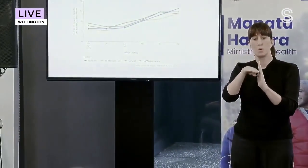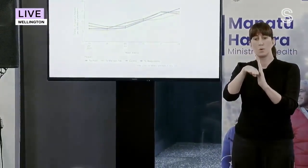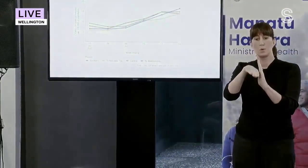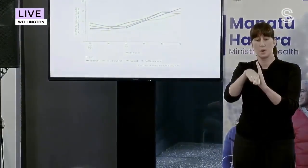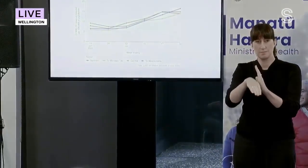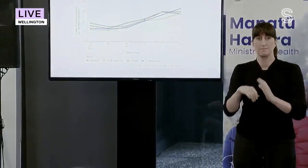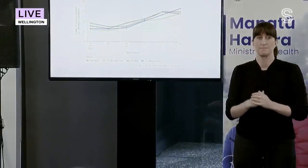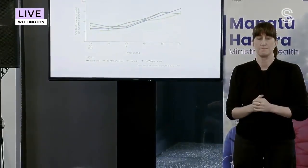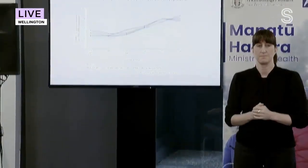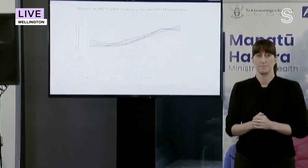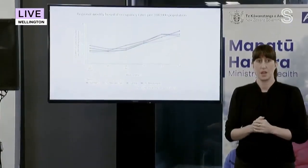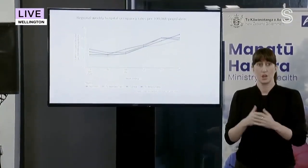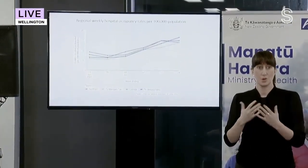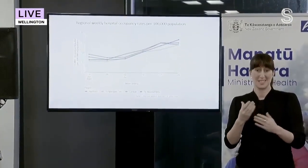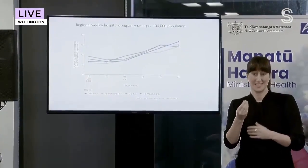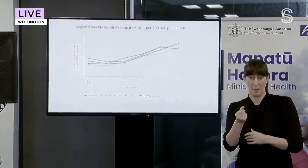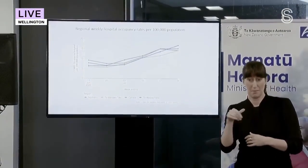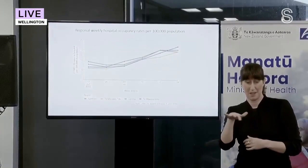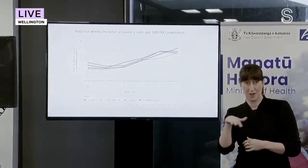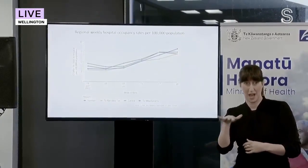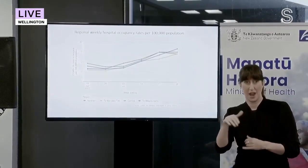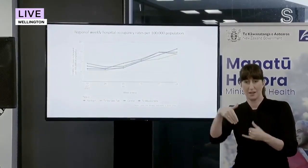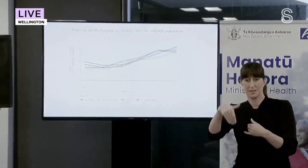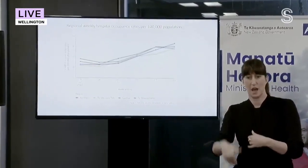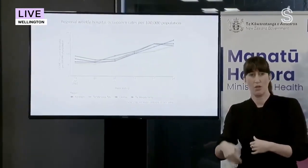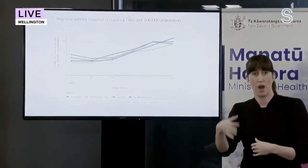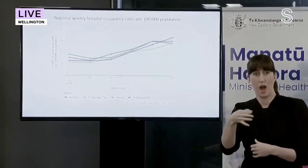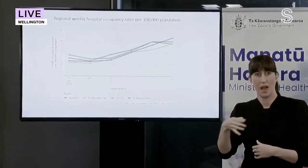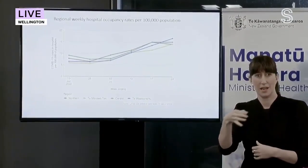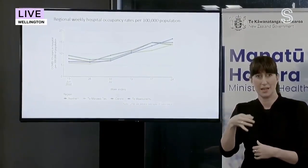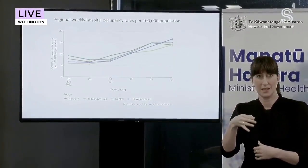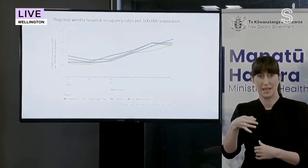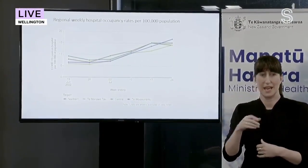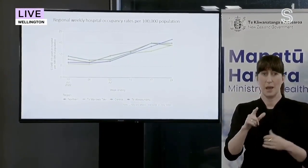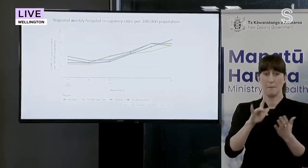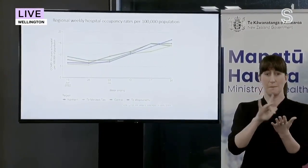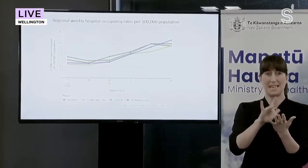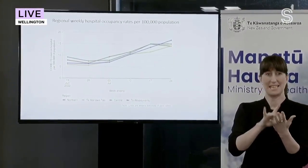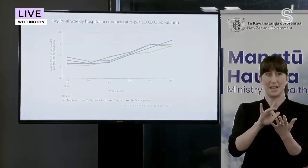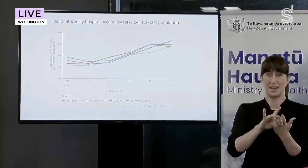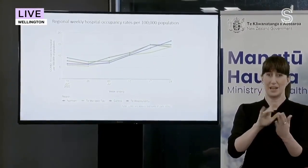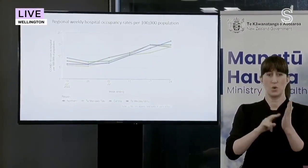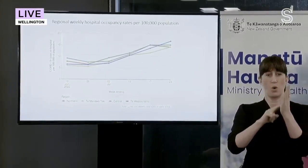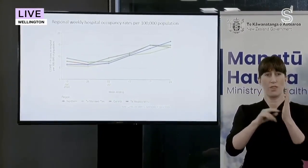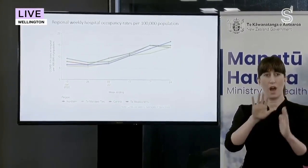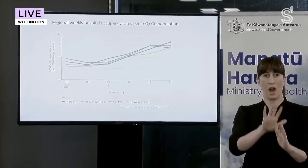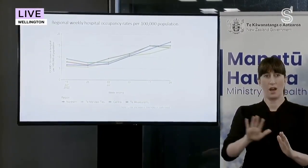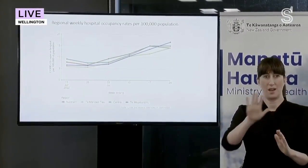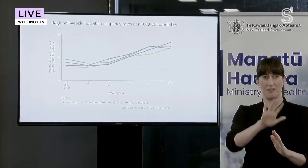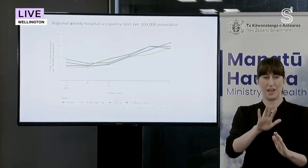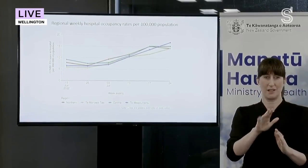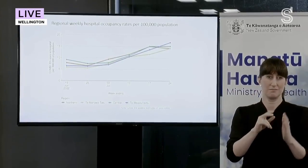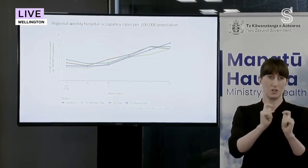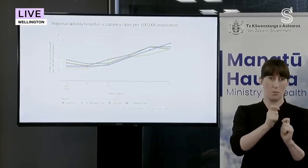So there in some regions, Te Waiponamu in the South Island and Te Manawataki, the Midland region, they